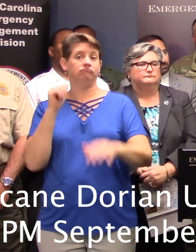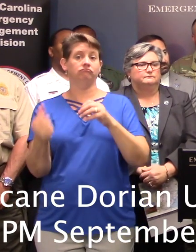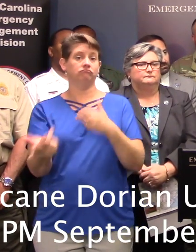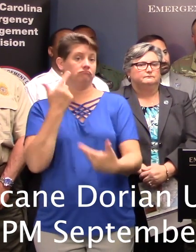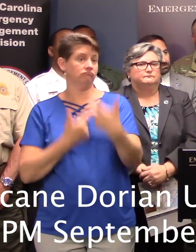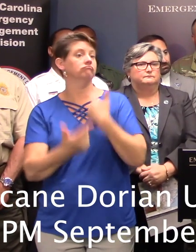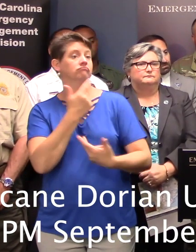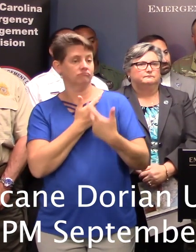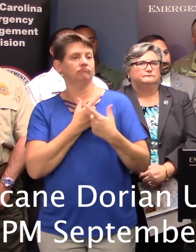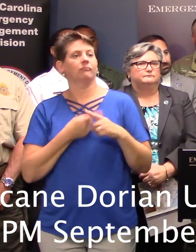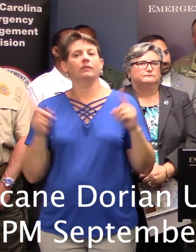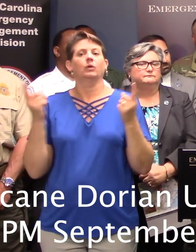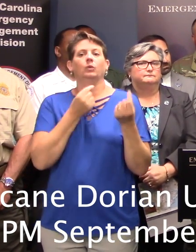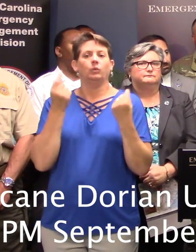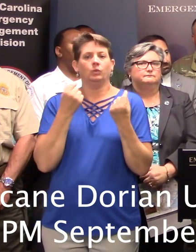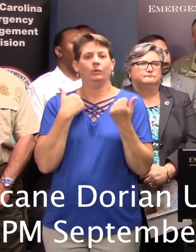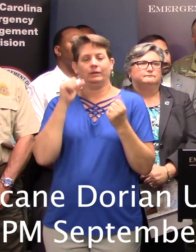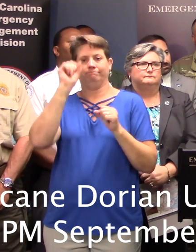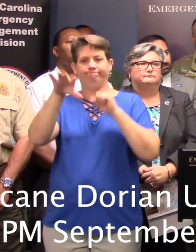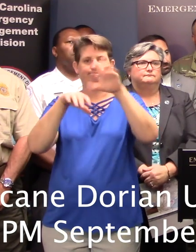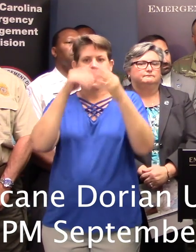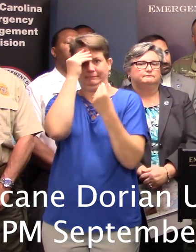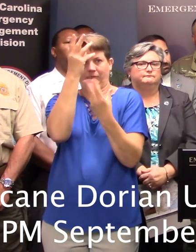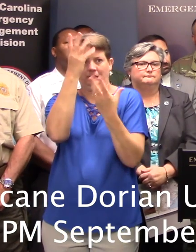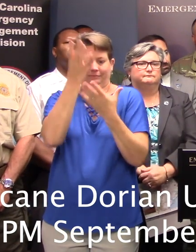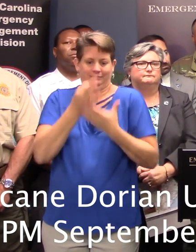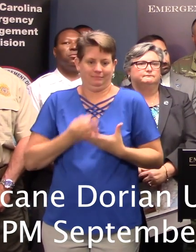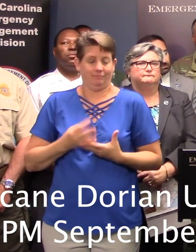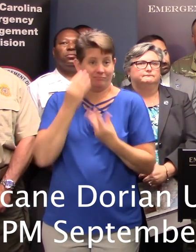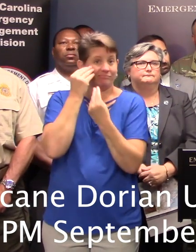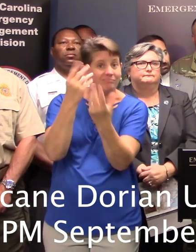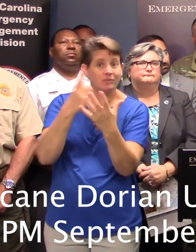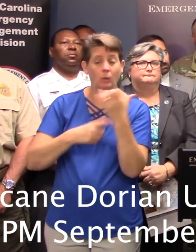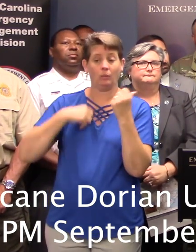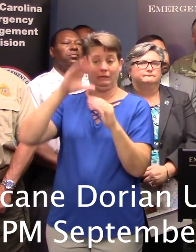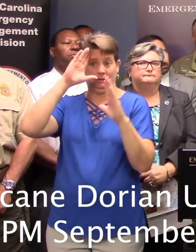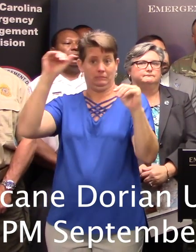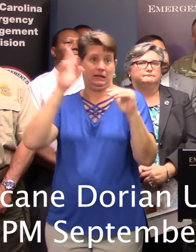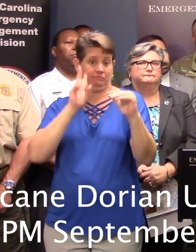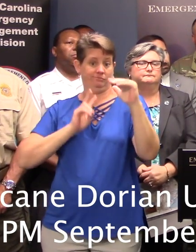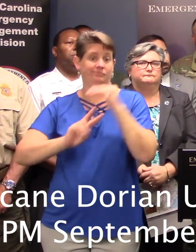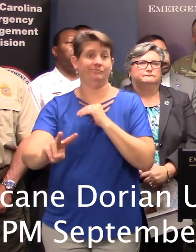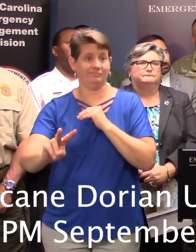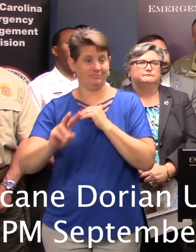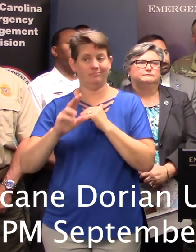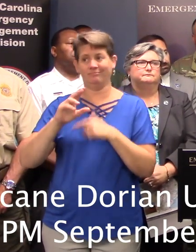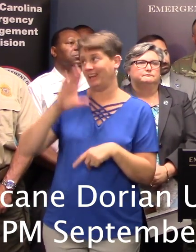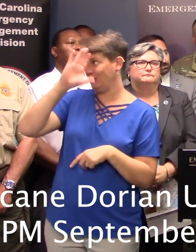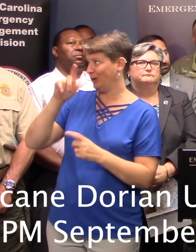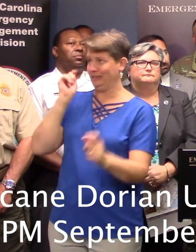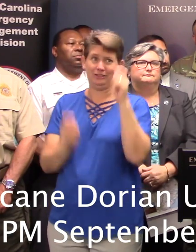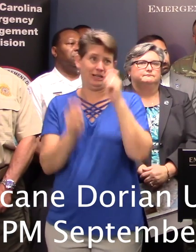But all we can do is give the facts and tell what we believe is coming at the time. And it changes, as you know,